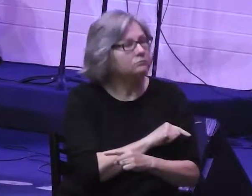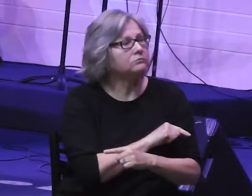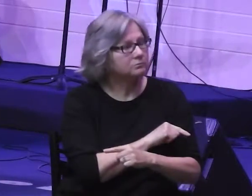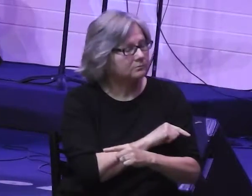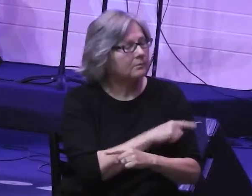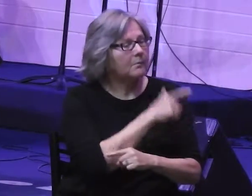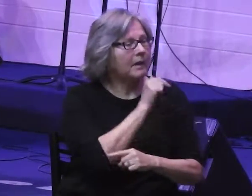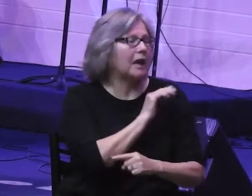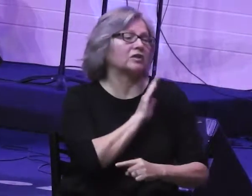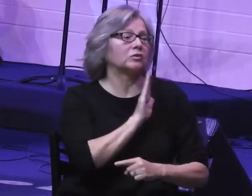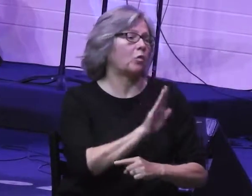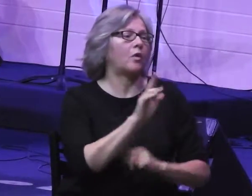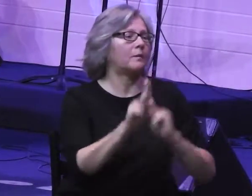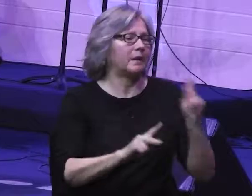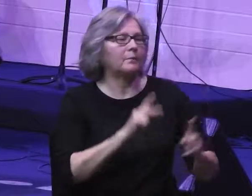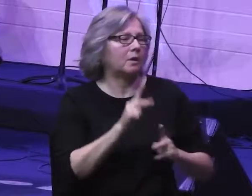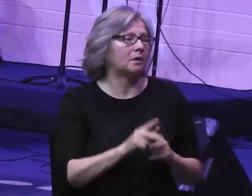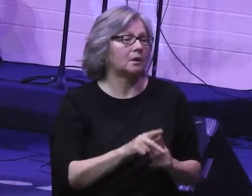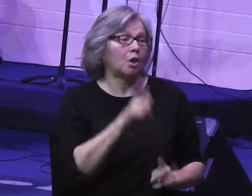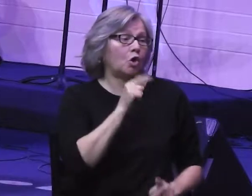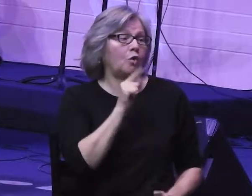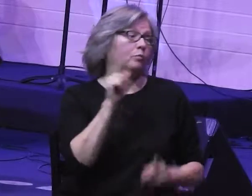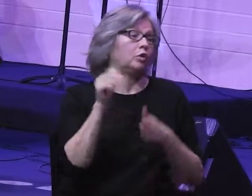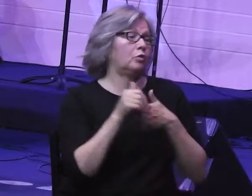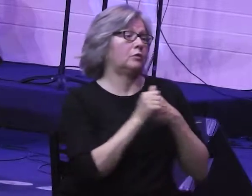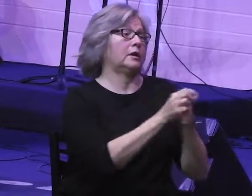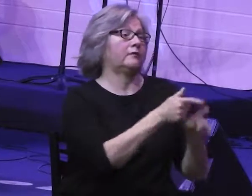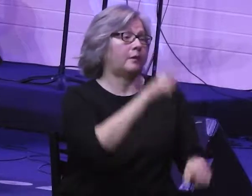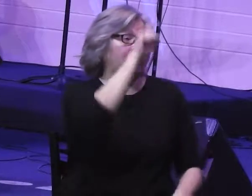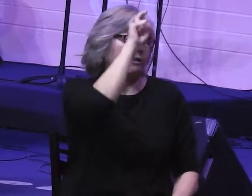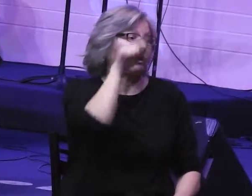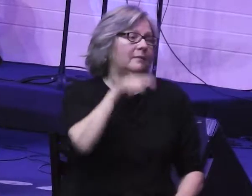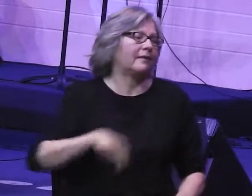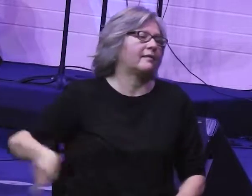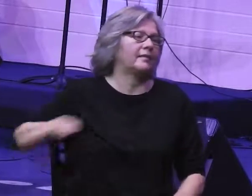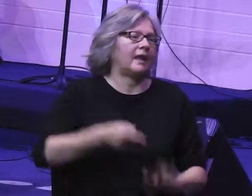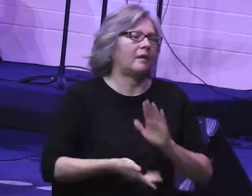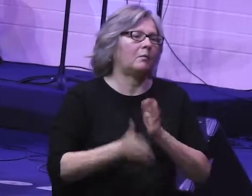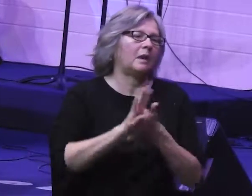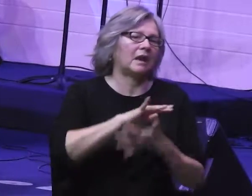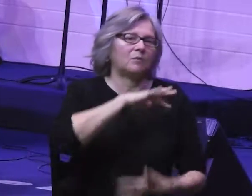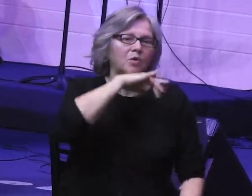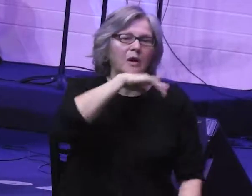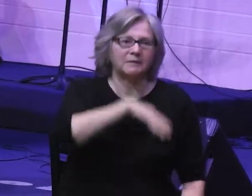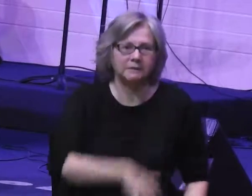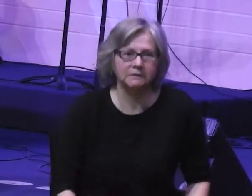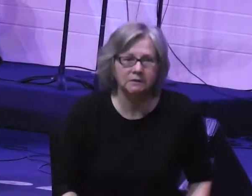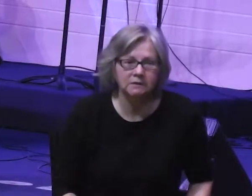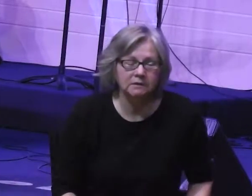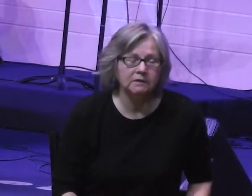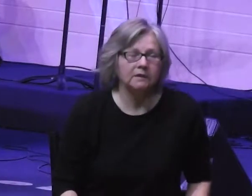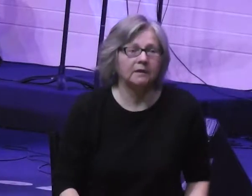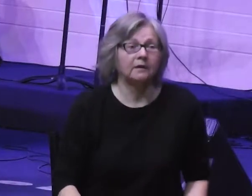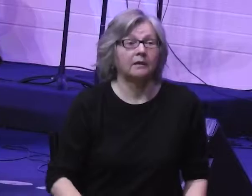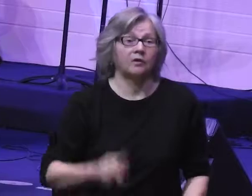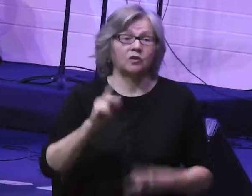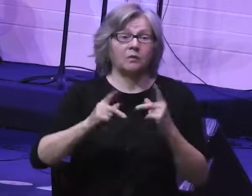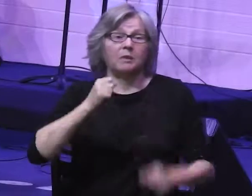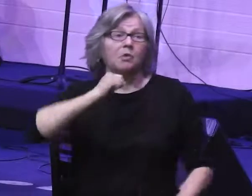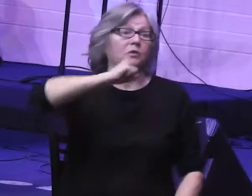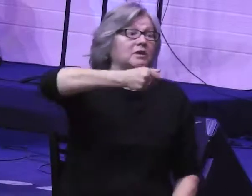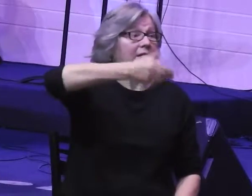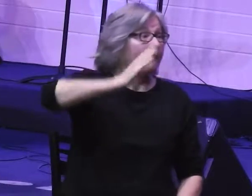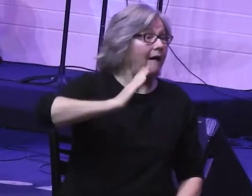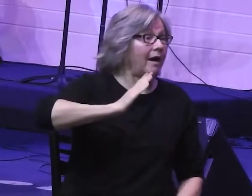down, because your people whom you brought up out of Egypt have become corrupt. So the people have